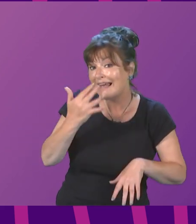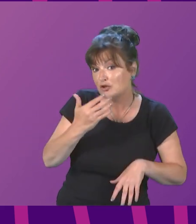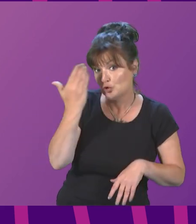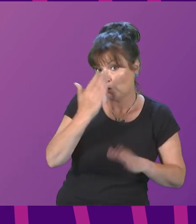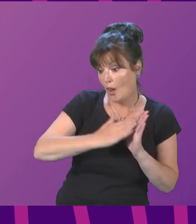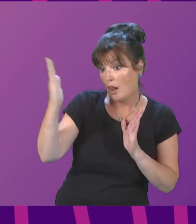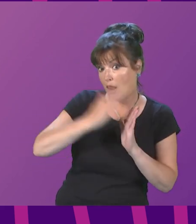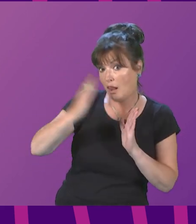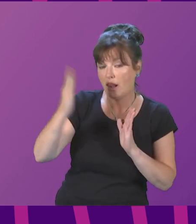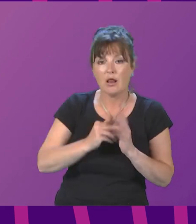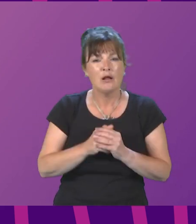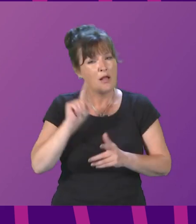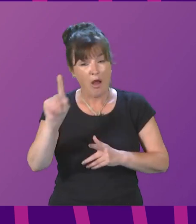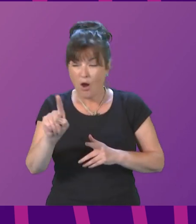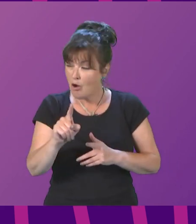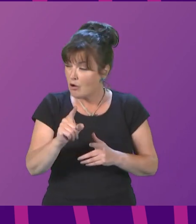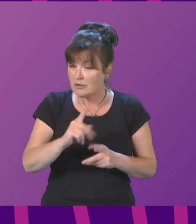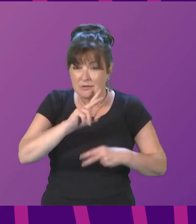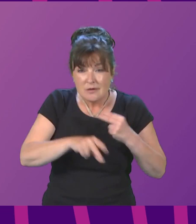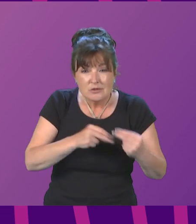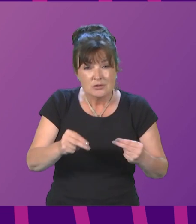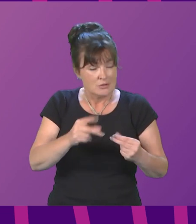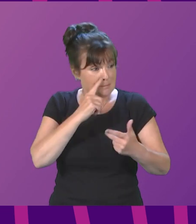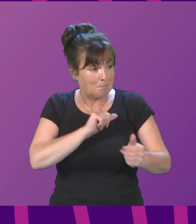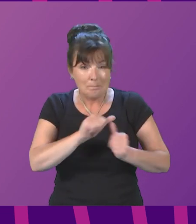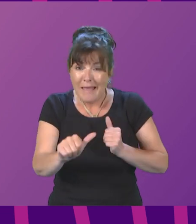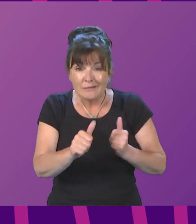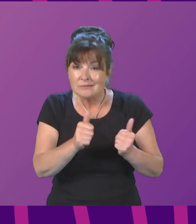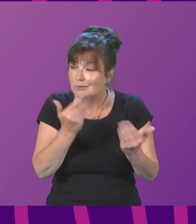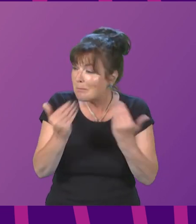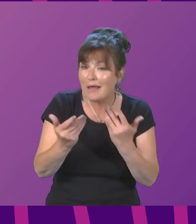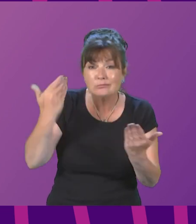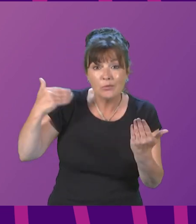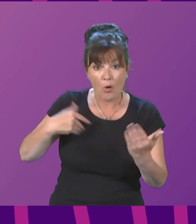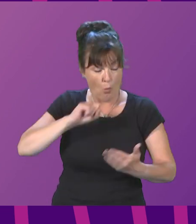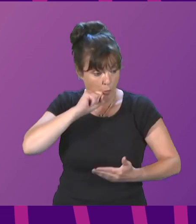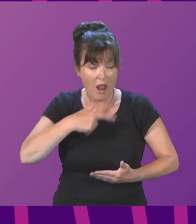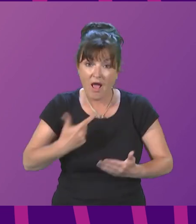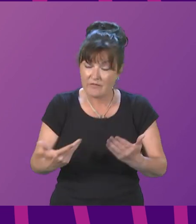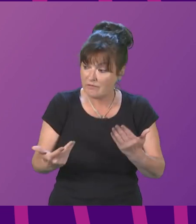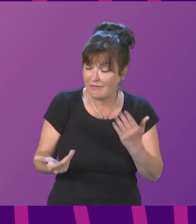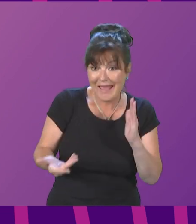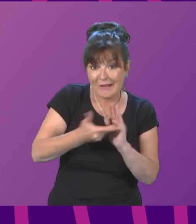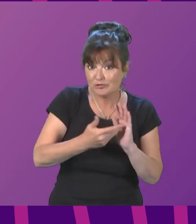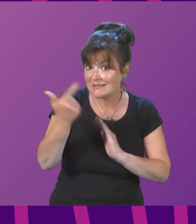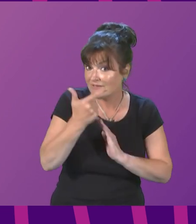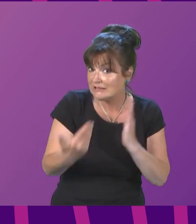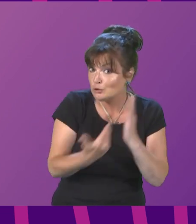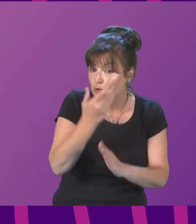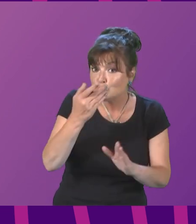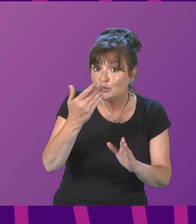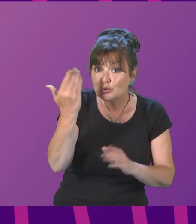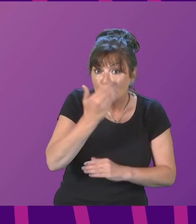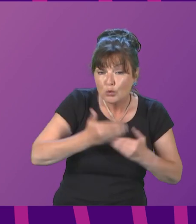have ever been, and over the coming year, work will start on a further 17 new schools. We will also introduce an education